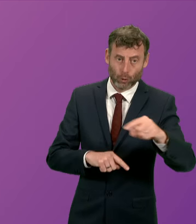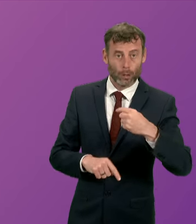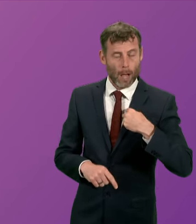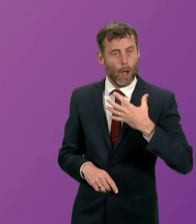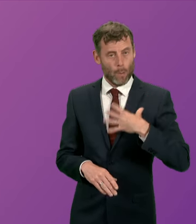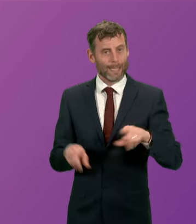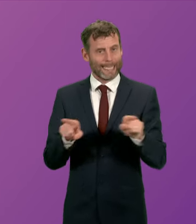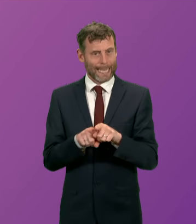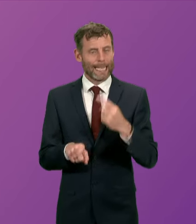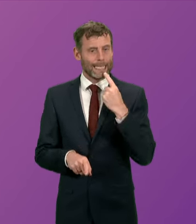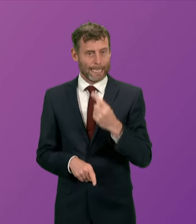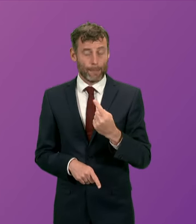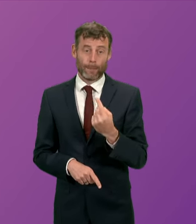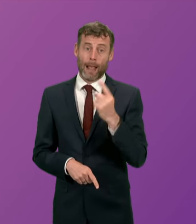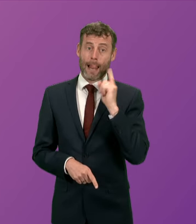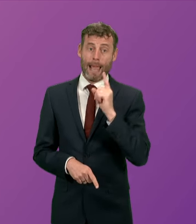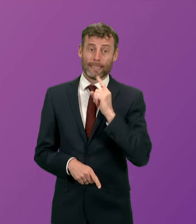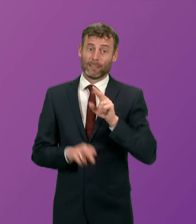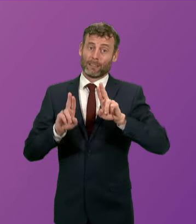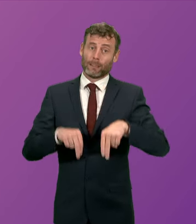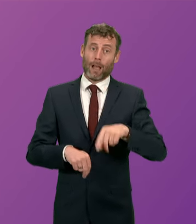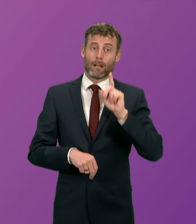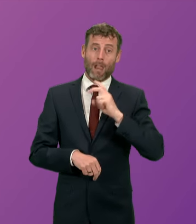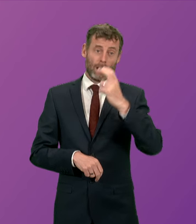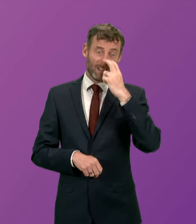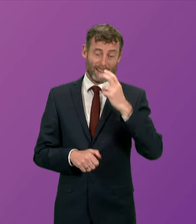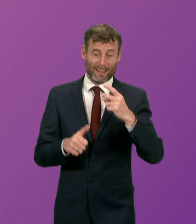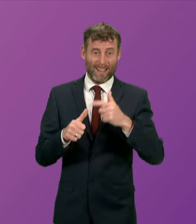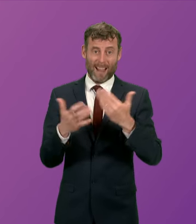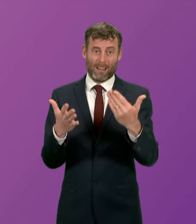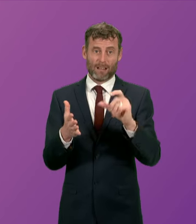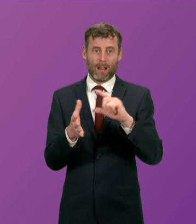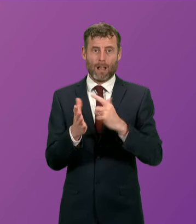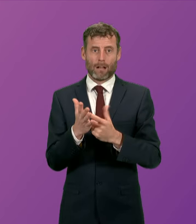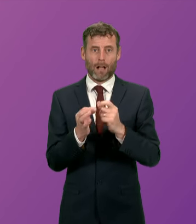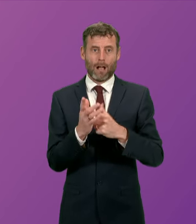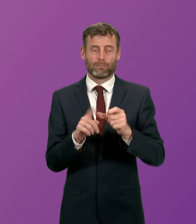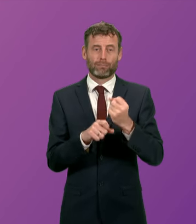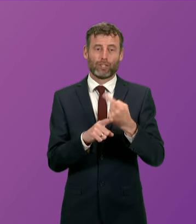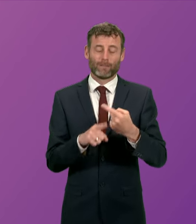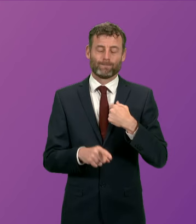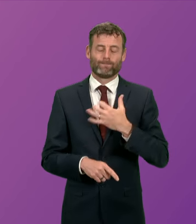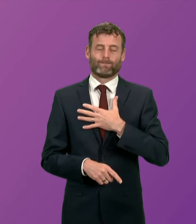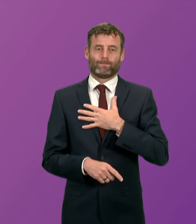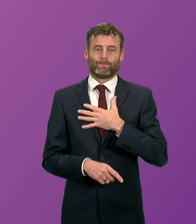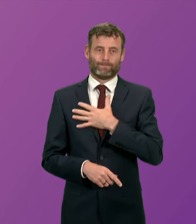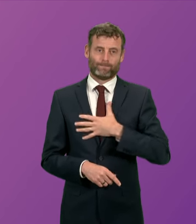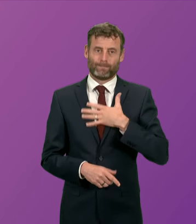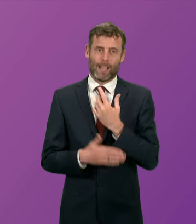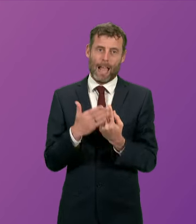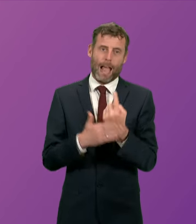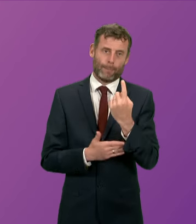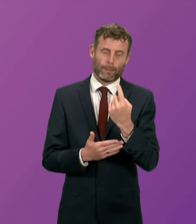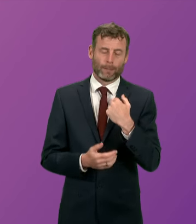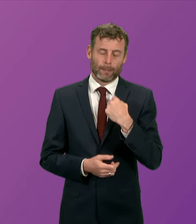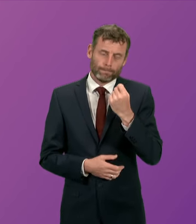relation to the lady who died on the A9 last night near Carbridge I am very sorry to hear that news and I express my sympathies to her